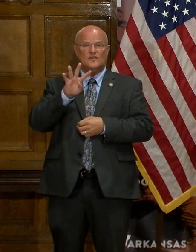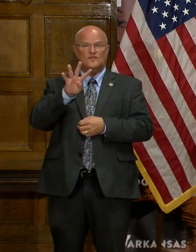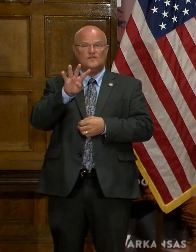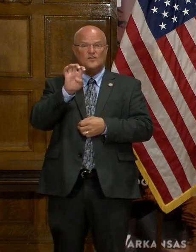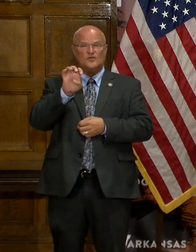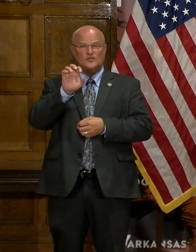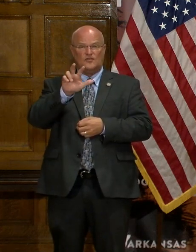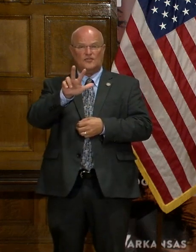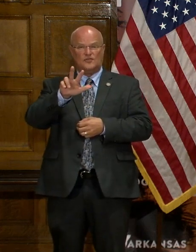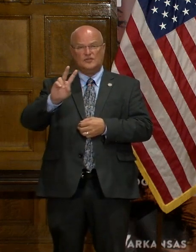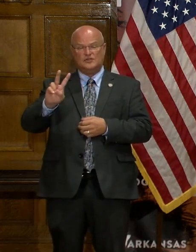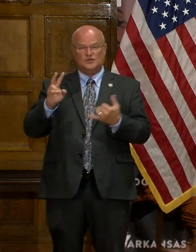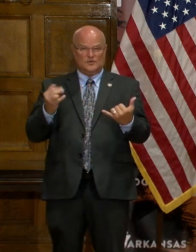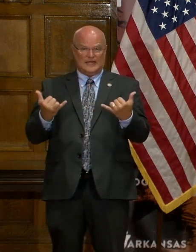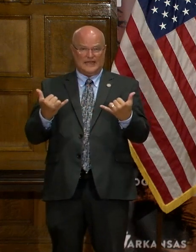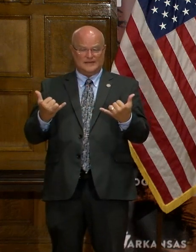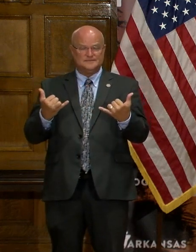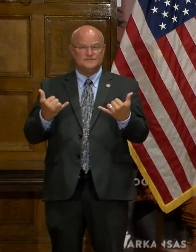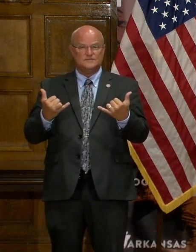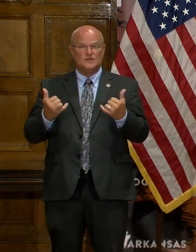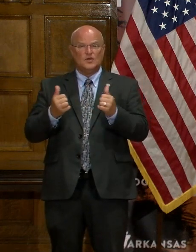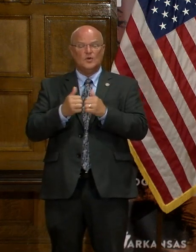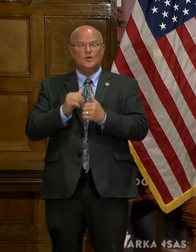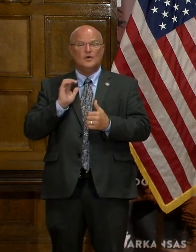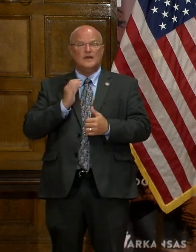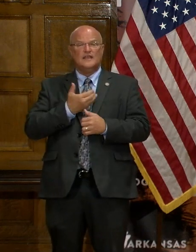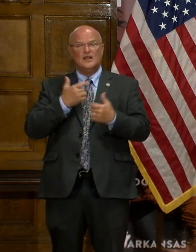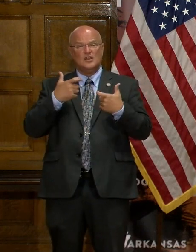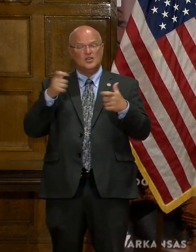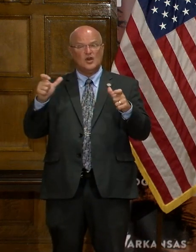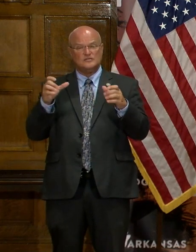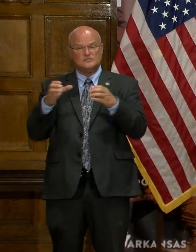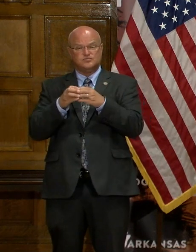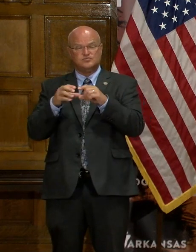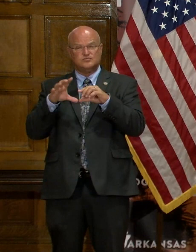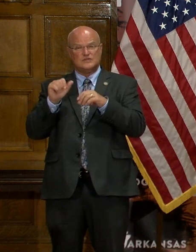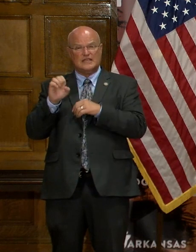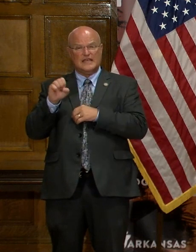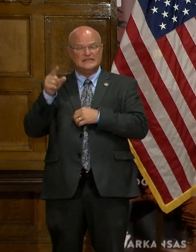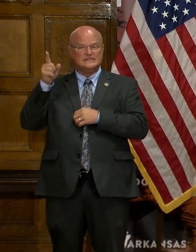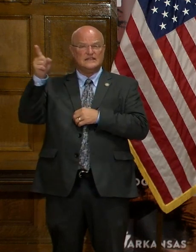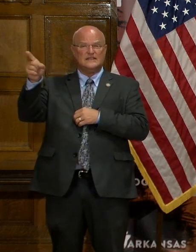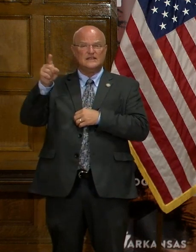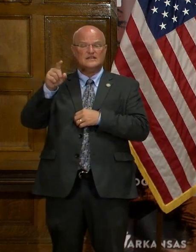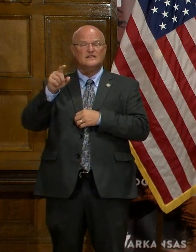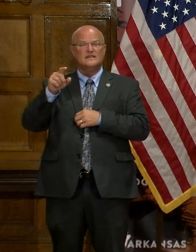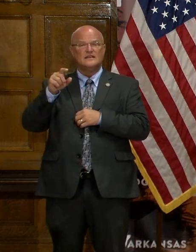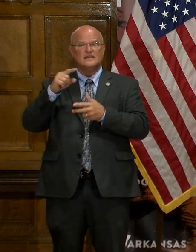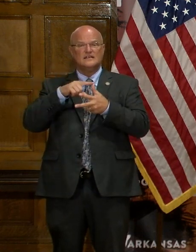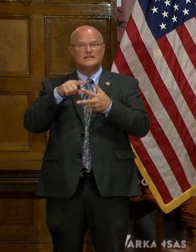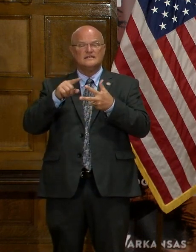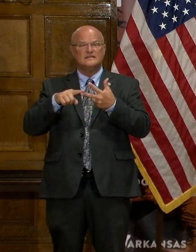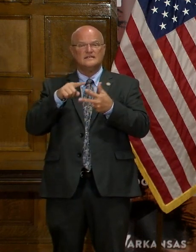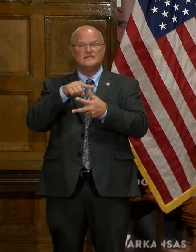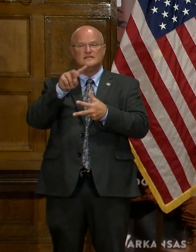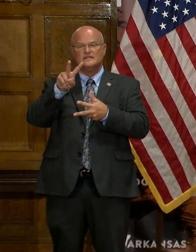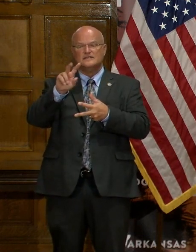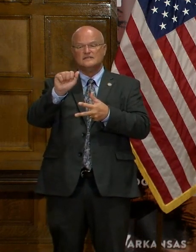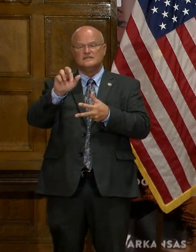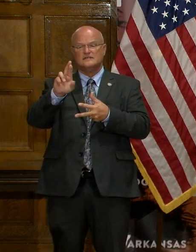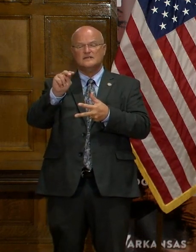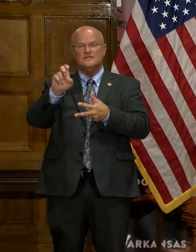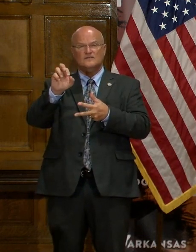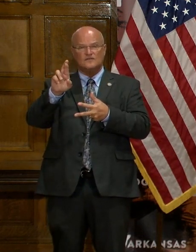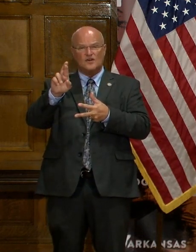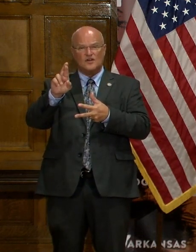432, with our largest cluster of cases being at the following three units, the Varner unit